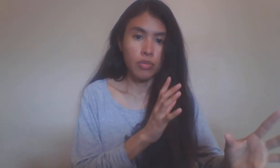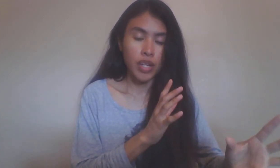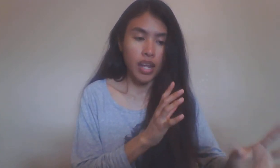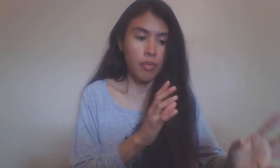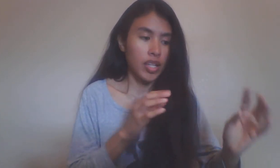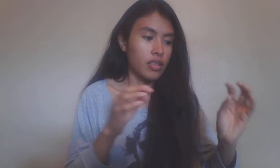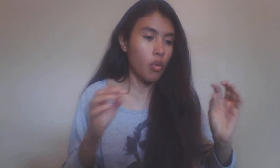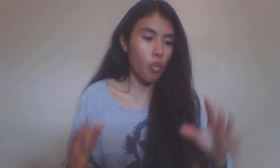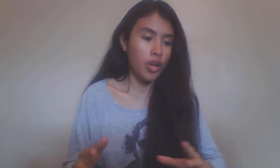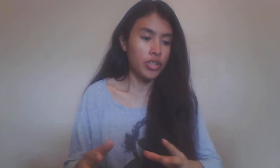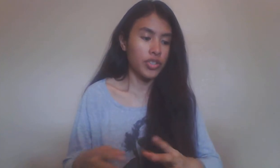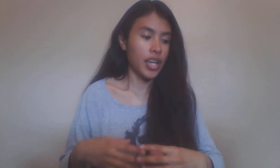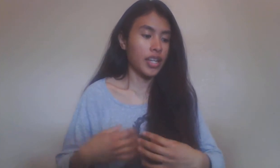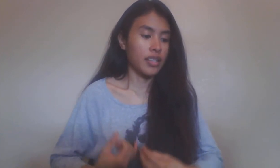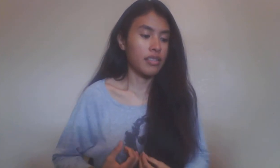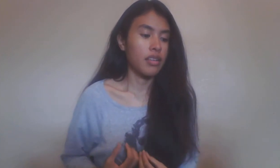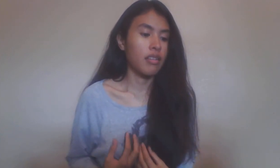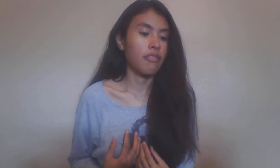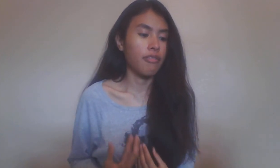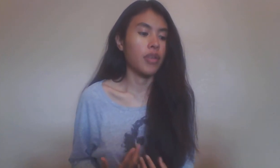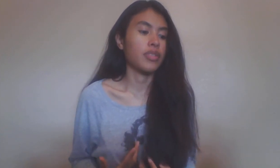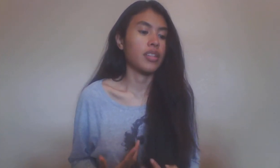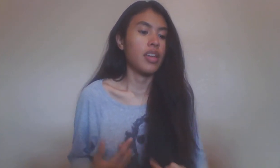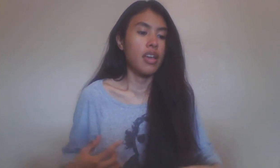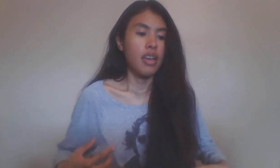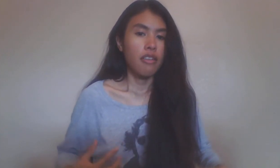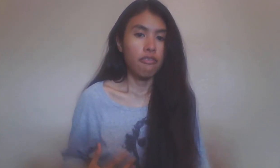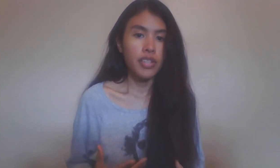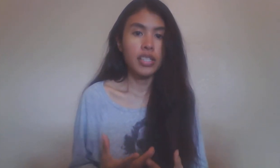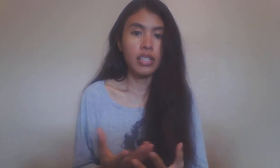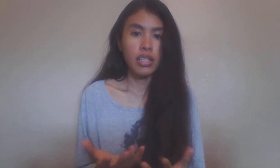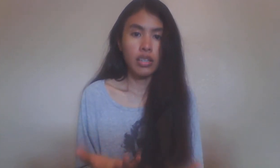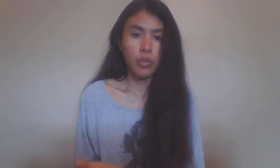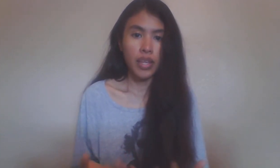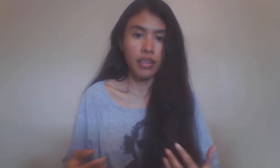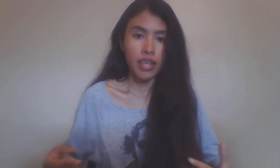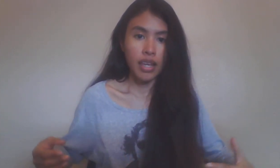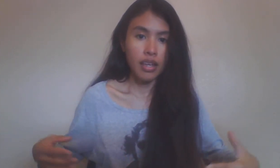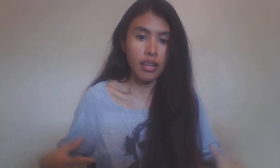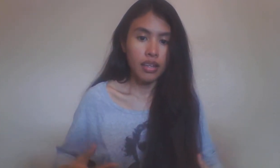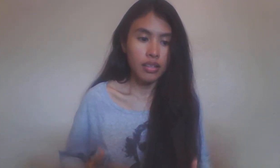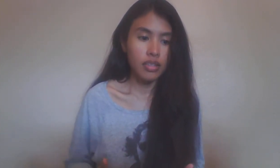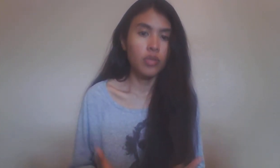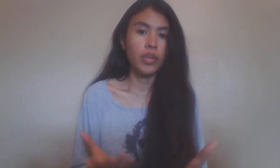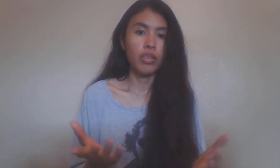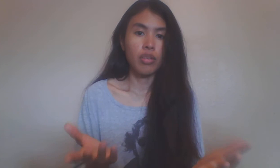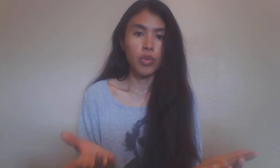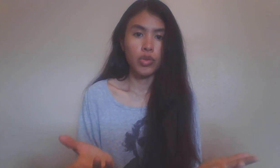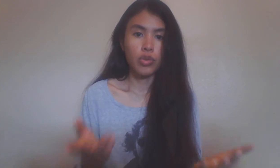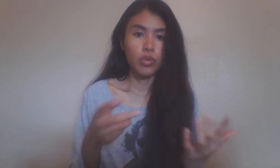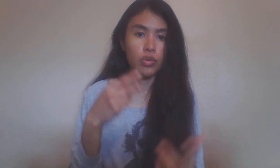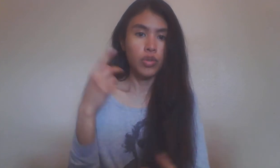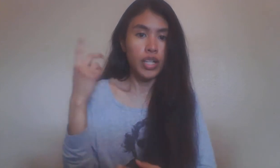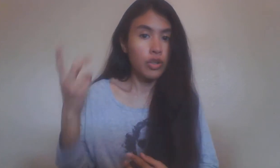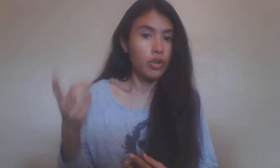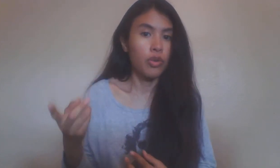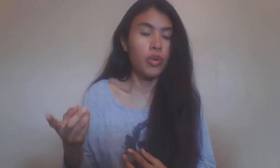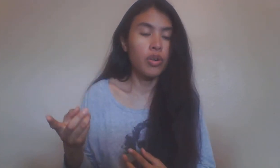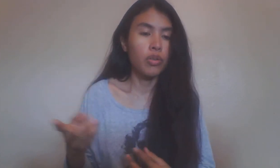dynamics. Water sign it's felt physically in the way that they deal with their emotional internal world.